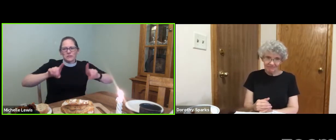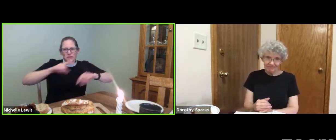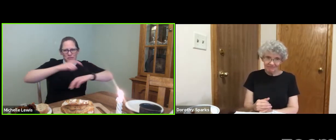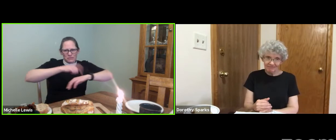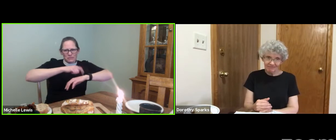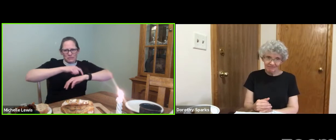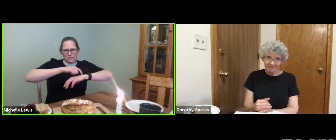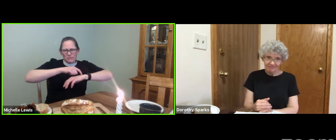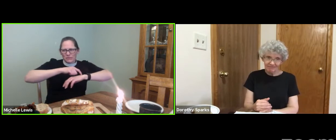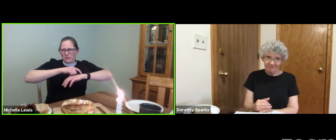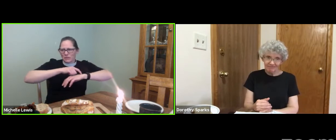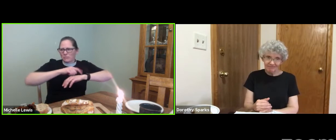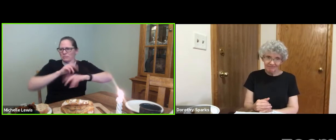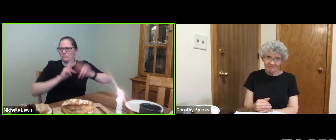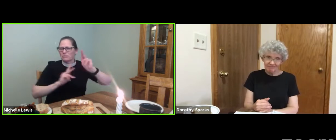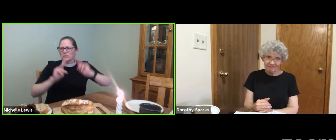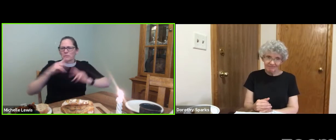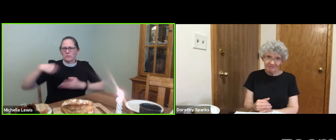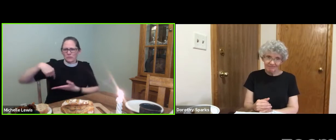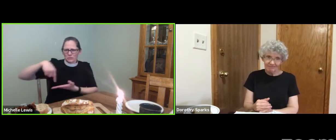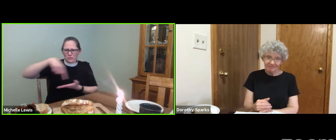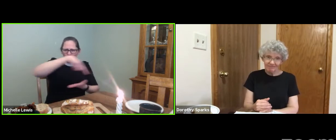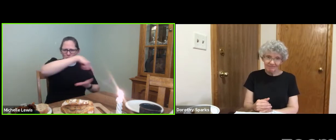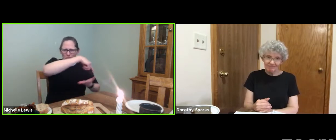While loved ones are far from us,